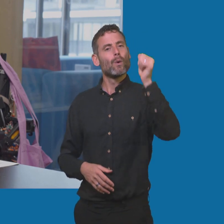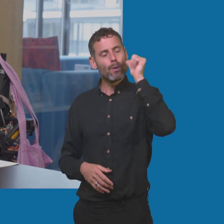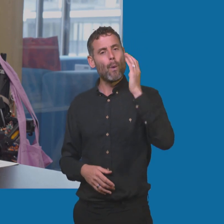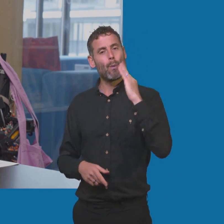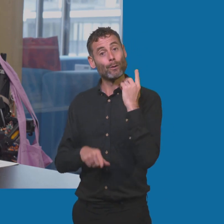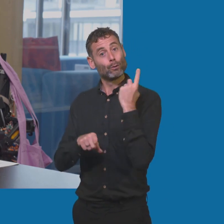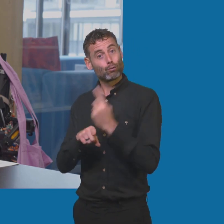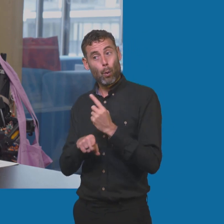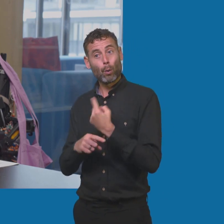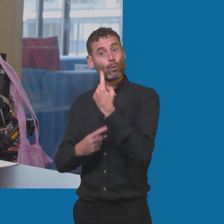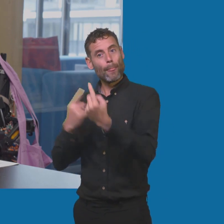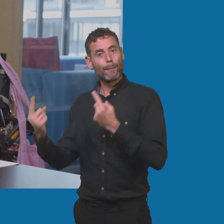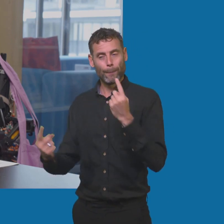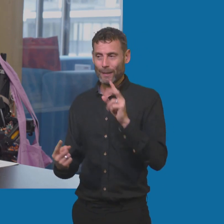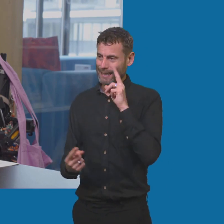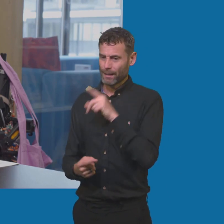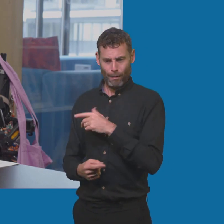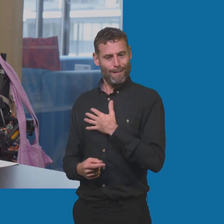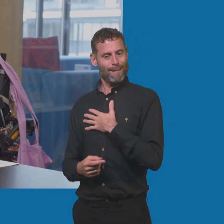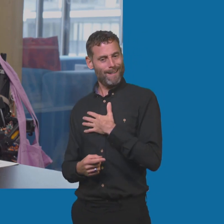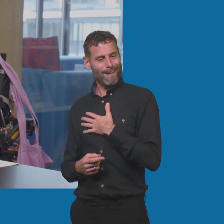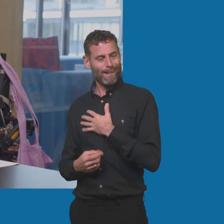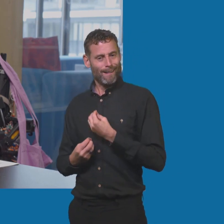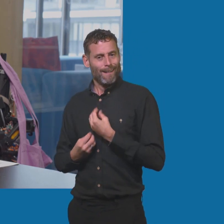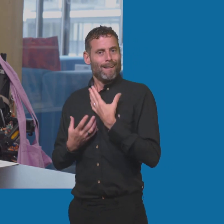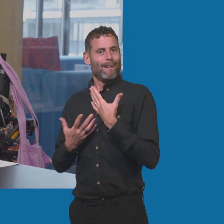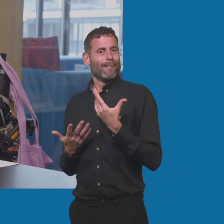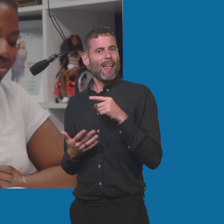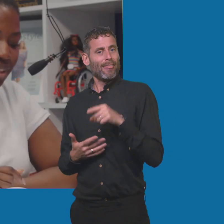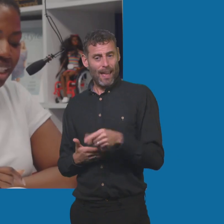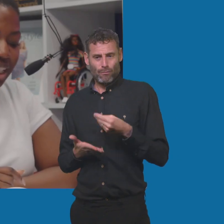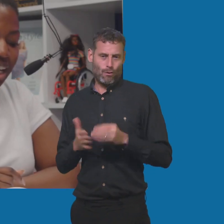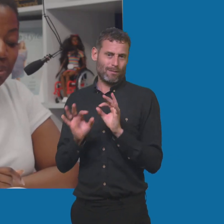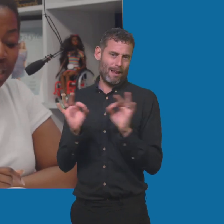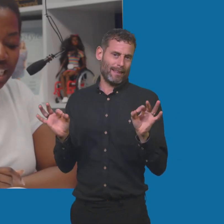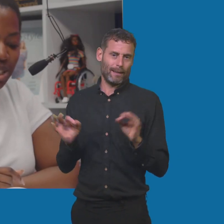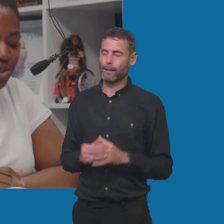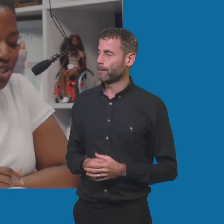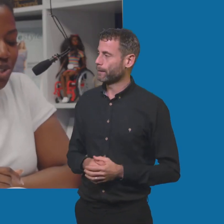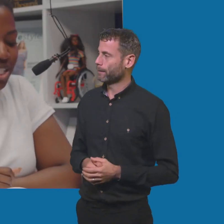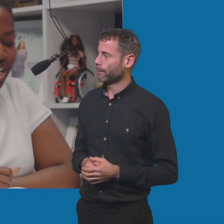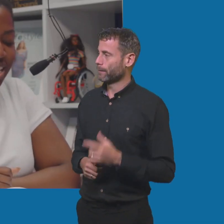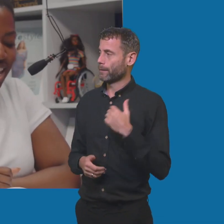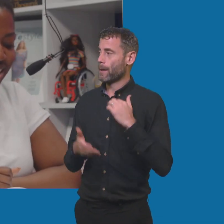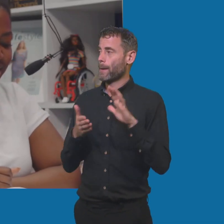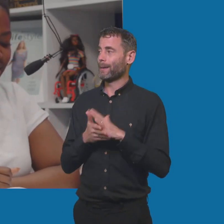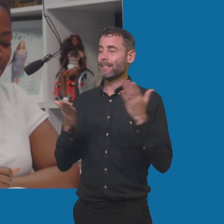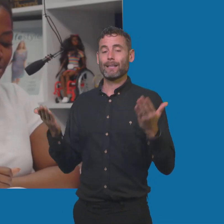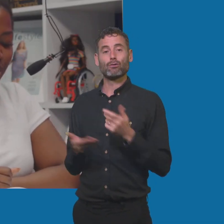and I think that costs, kindness costs nothing. I agree. I'm pleased to introduce today's guest. Joining us is